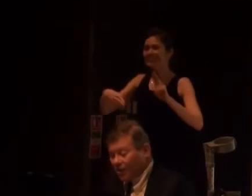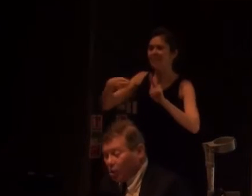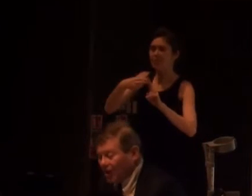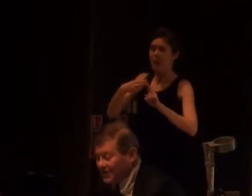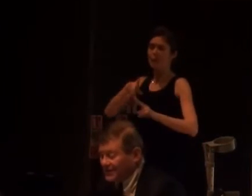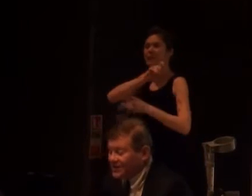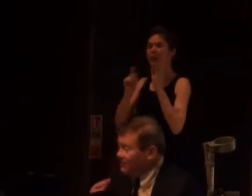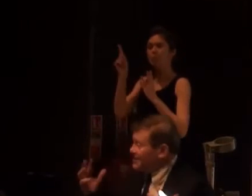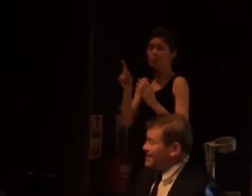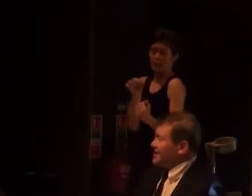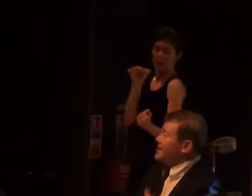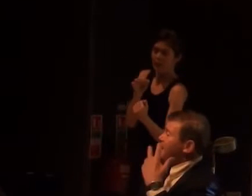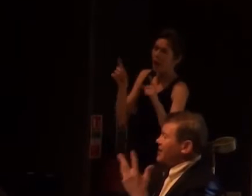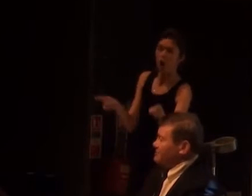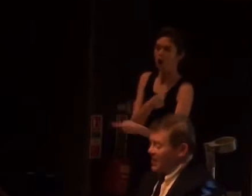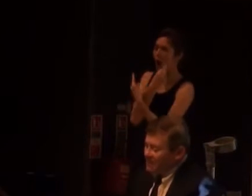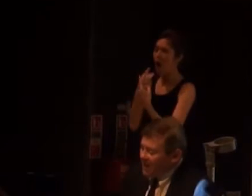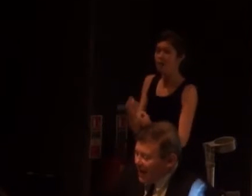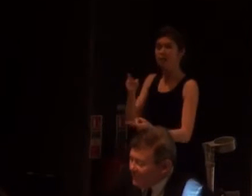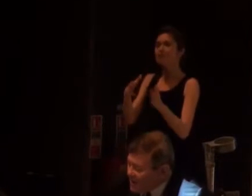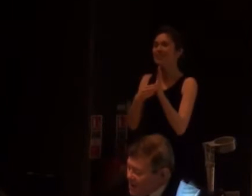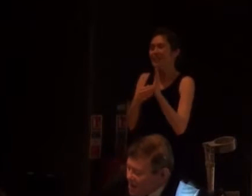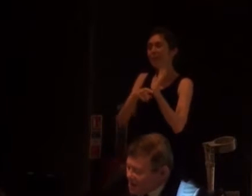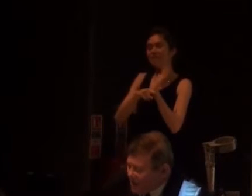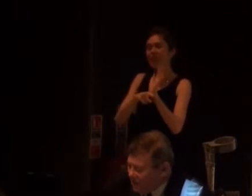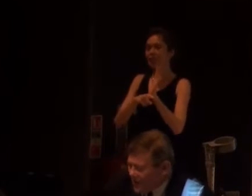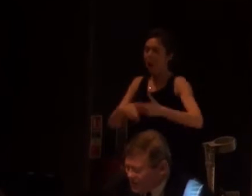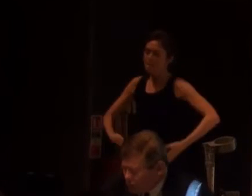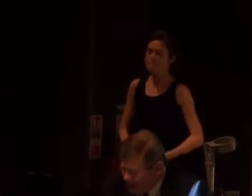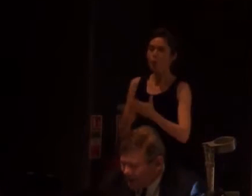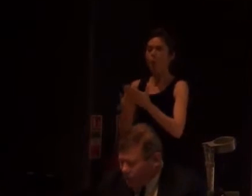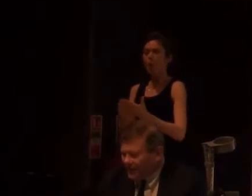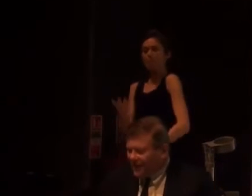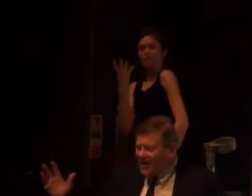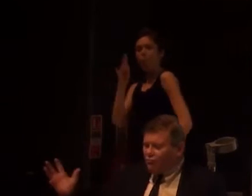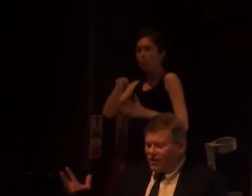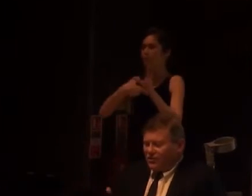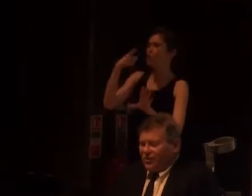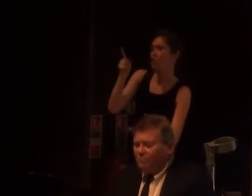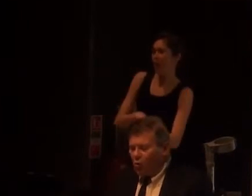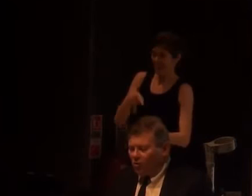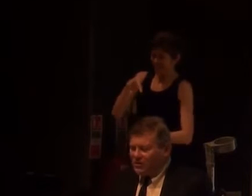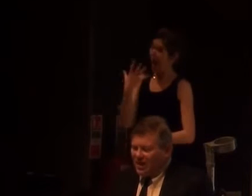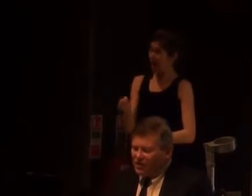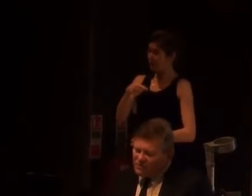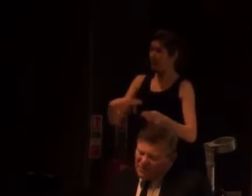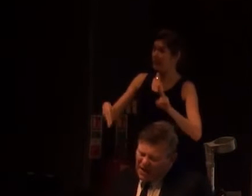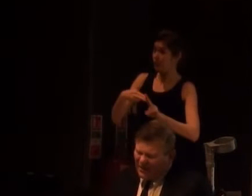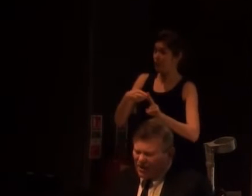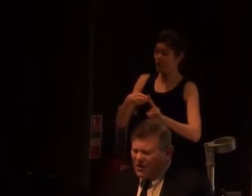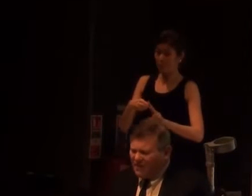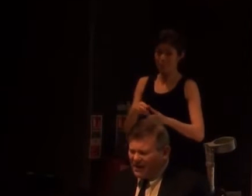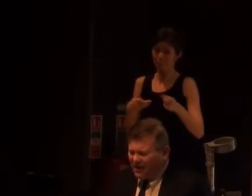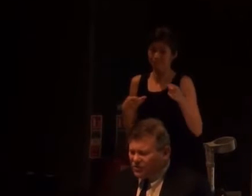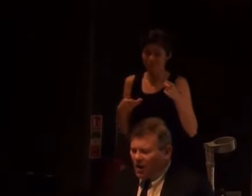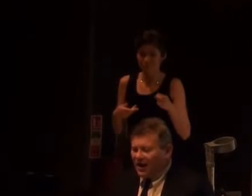of July, or O'Casey, Silver Tassie, keeps coming back. So that's a quick, quick thing, and a recent thing, more on television, but